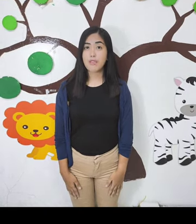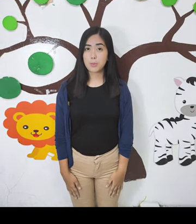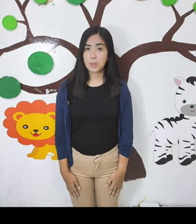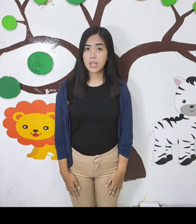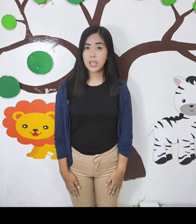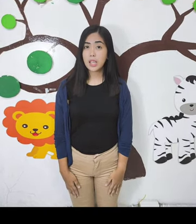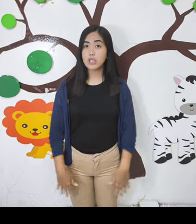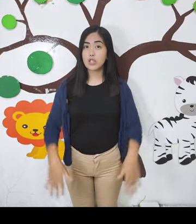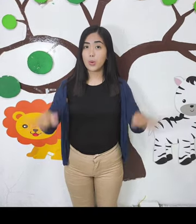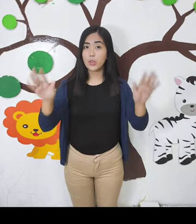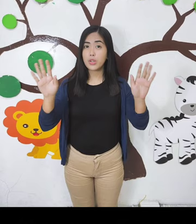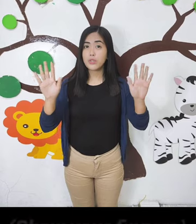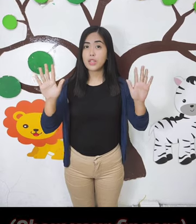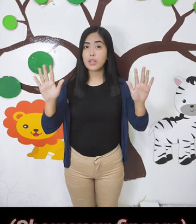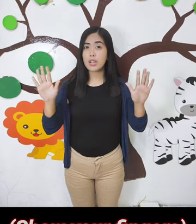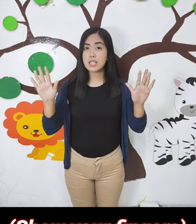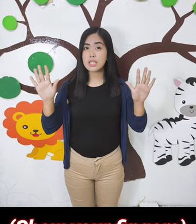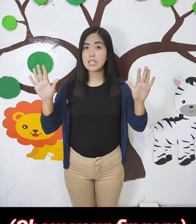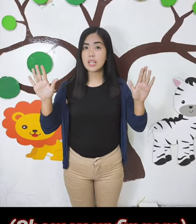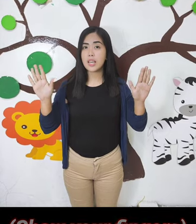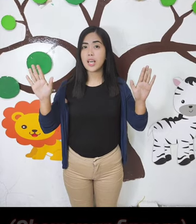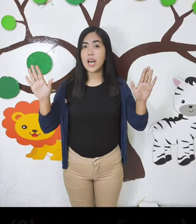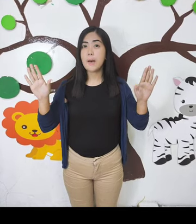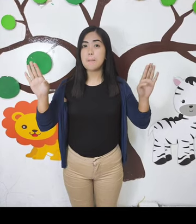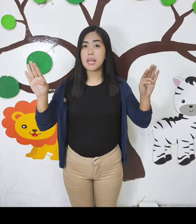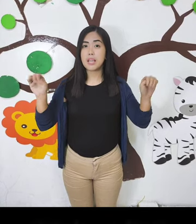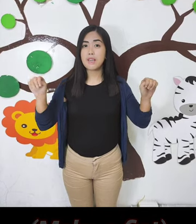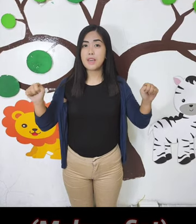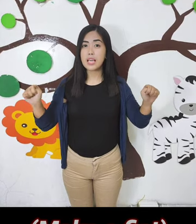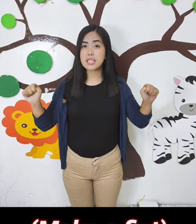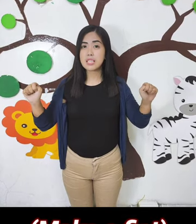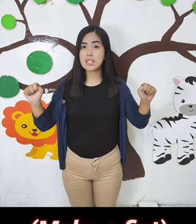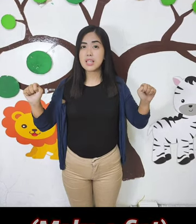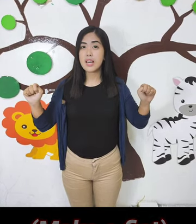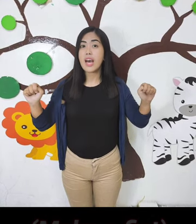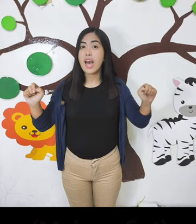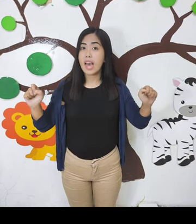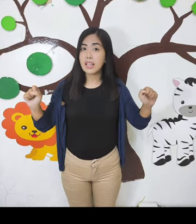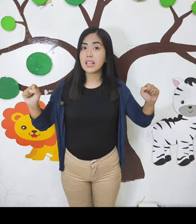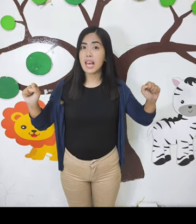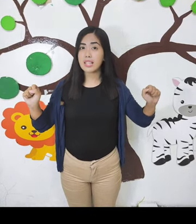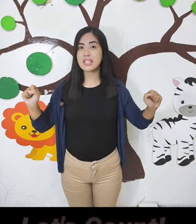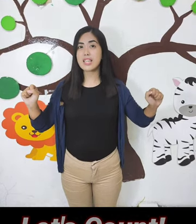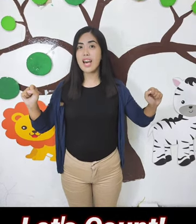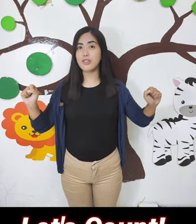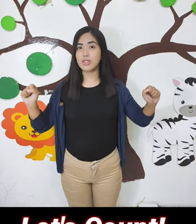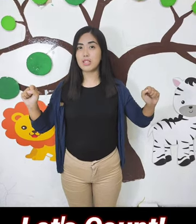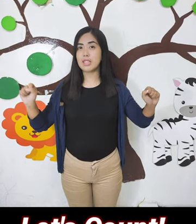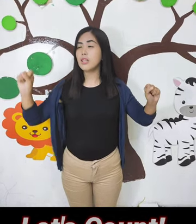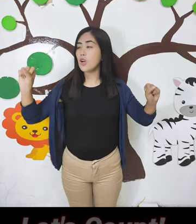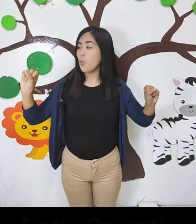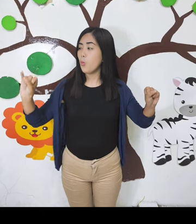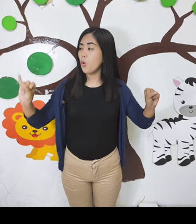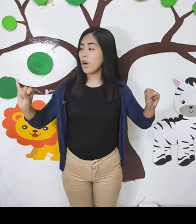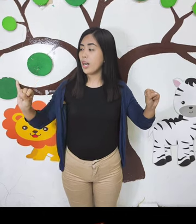Everybody, show your fingers, make a fist, and let's count. 1,